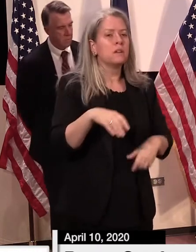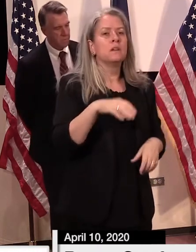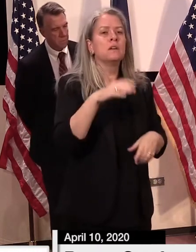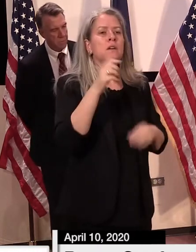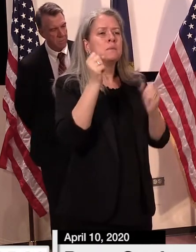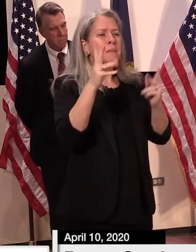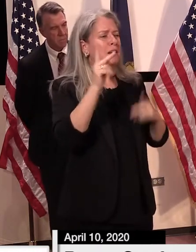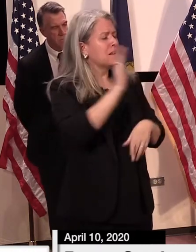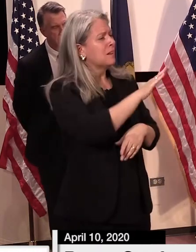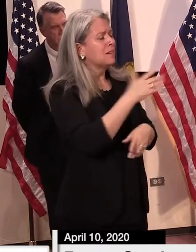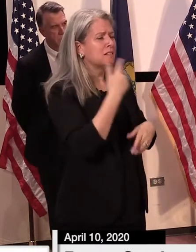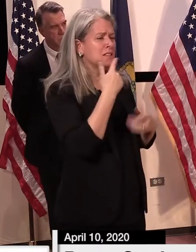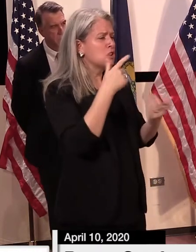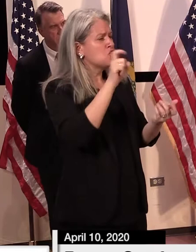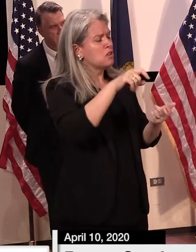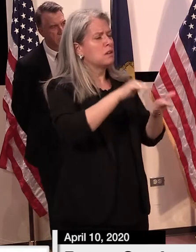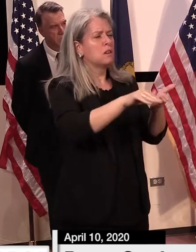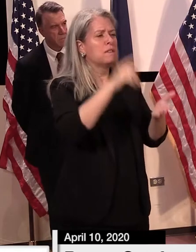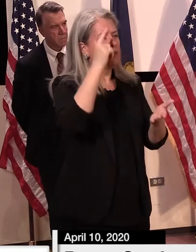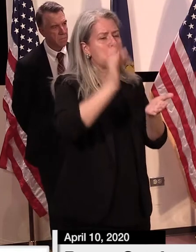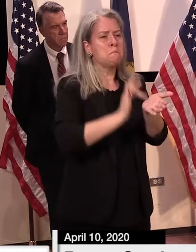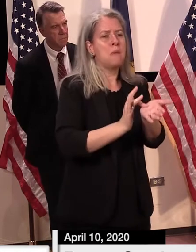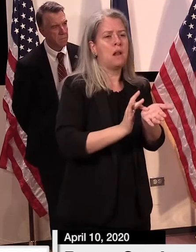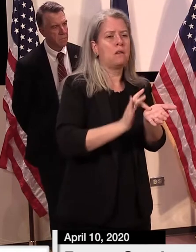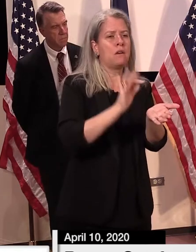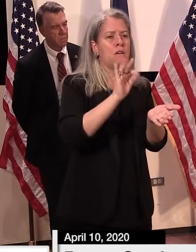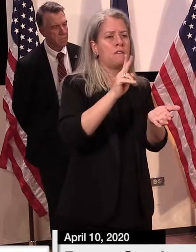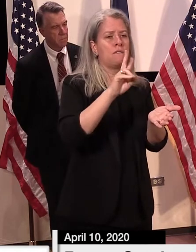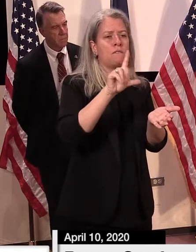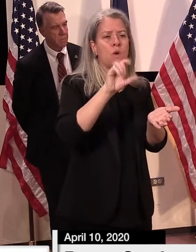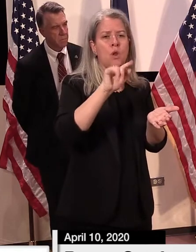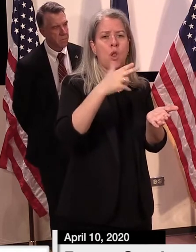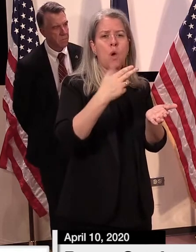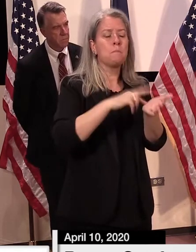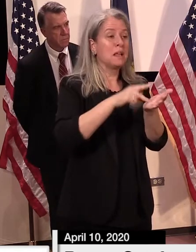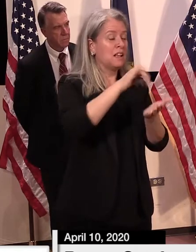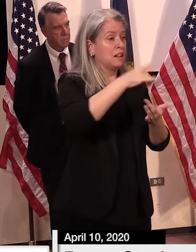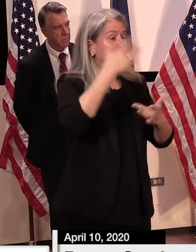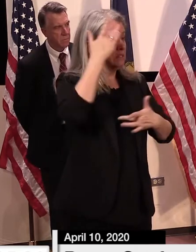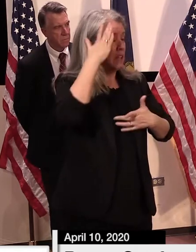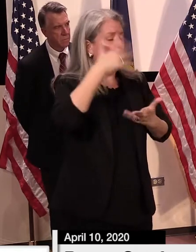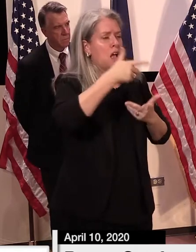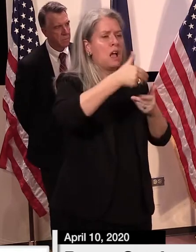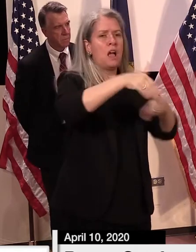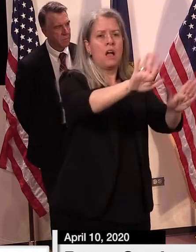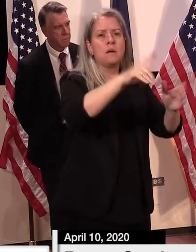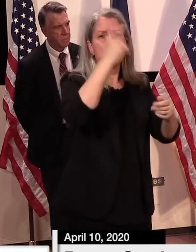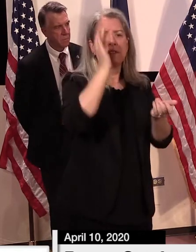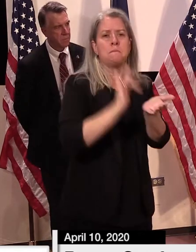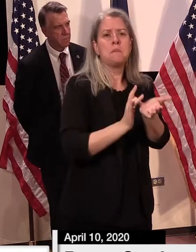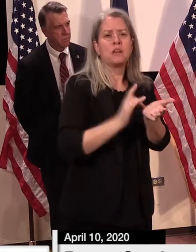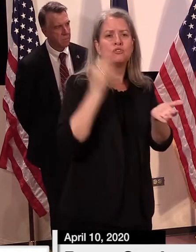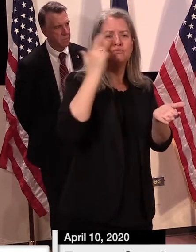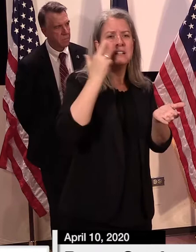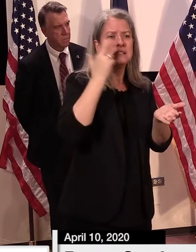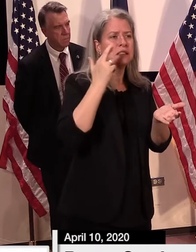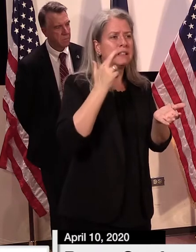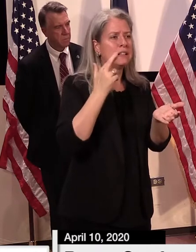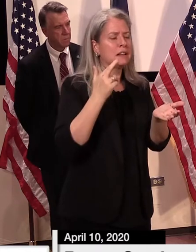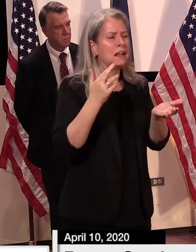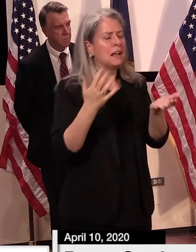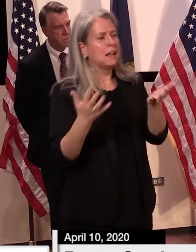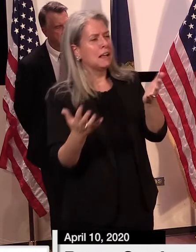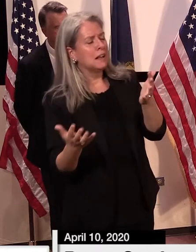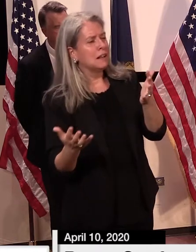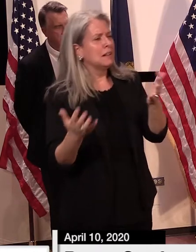medical furlough. So, but that's, you know, advocates and others have